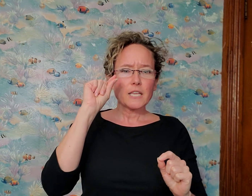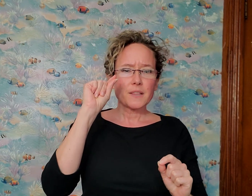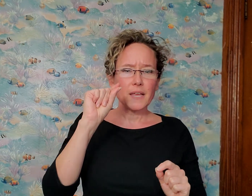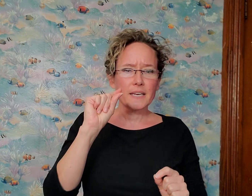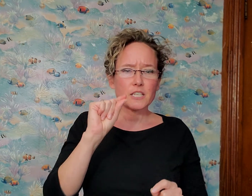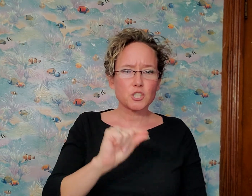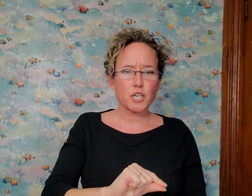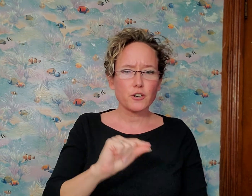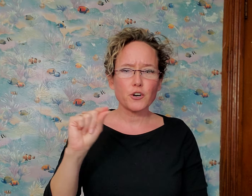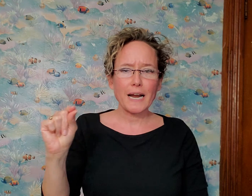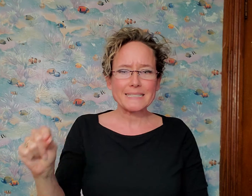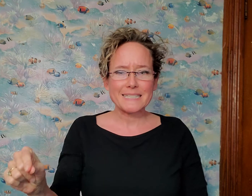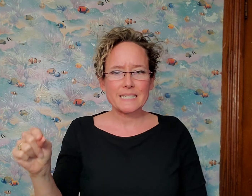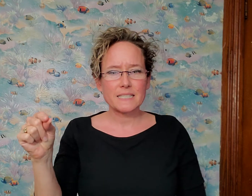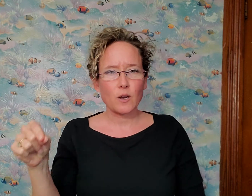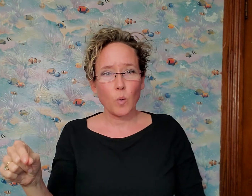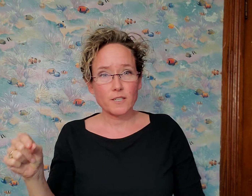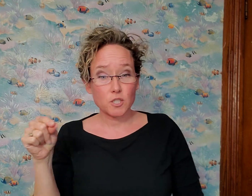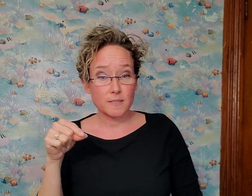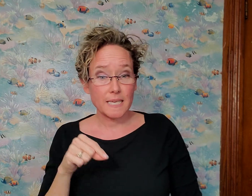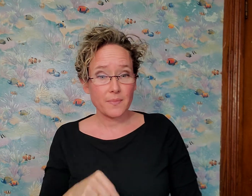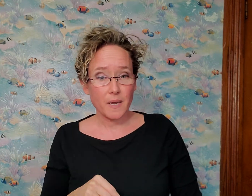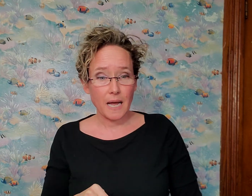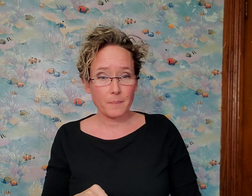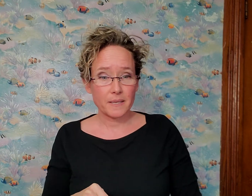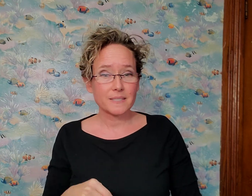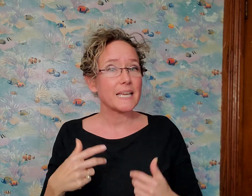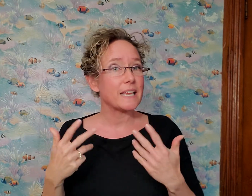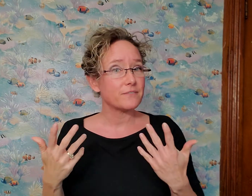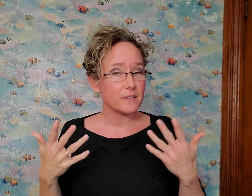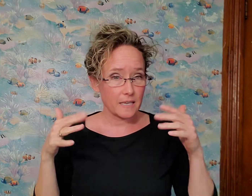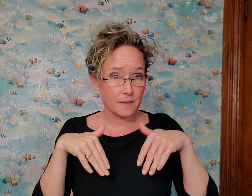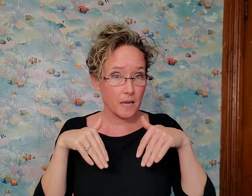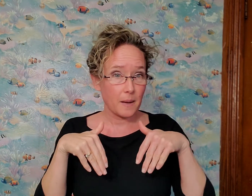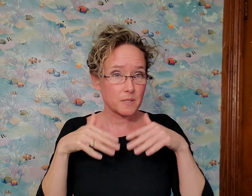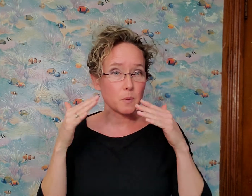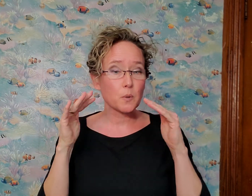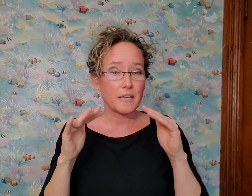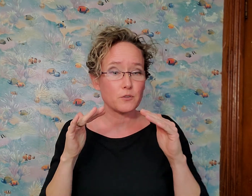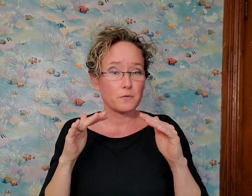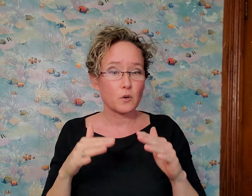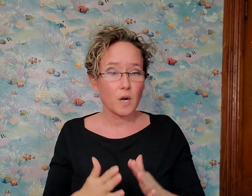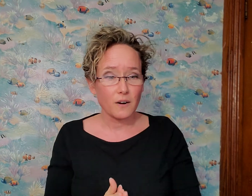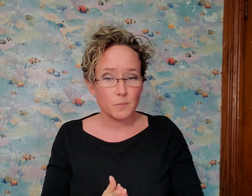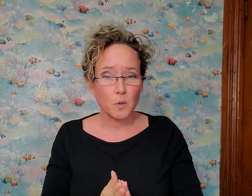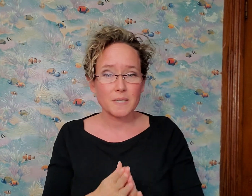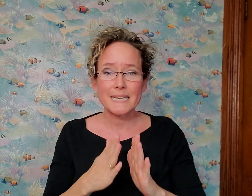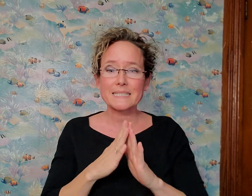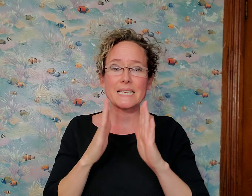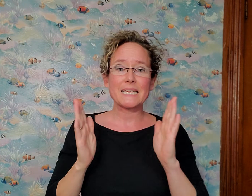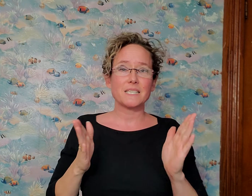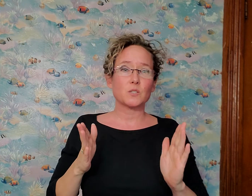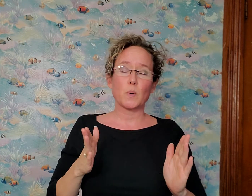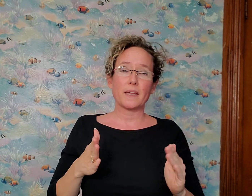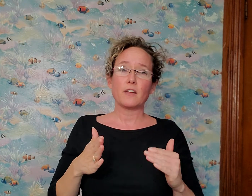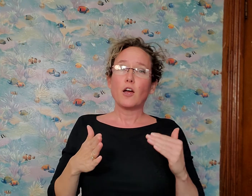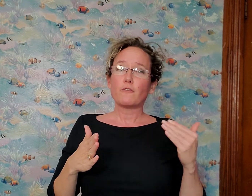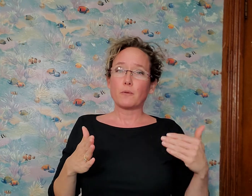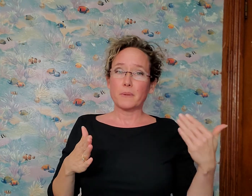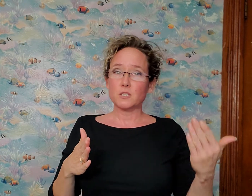Then share your ideas and questions in the comment if in the comments below, if you feel comfortable, because that's the easiest way for me